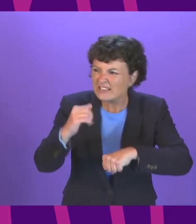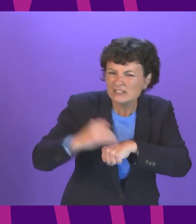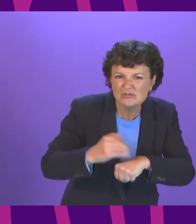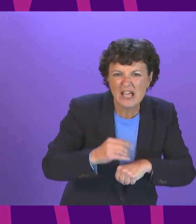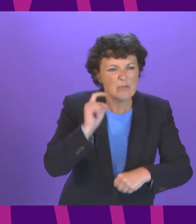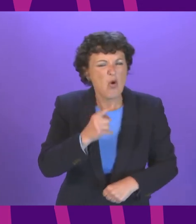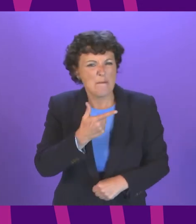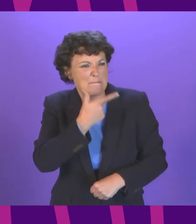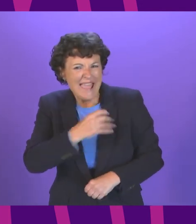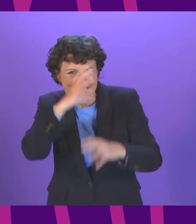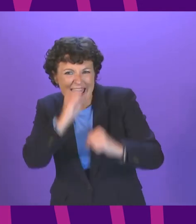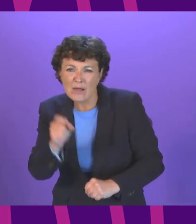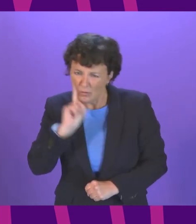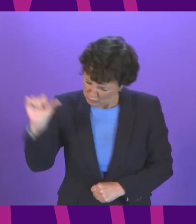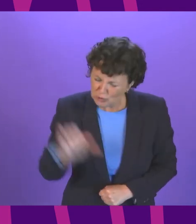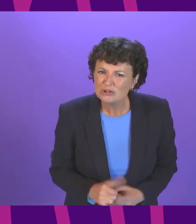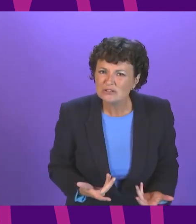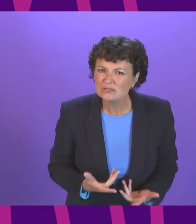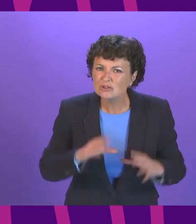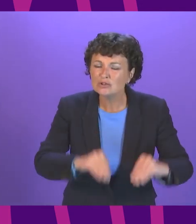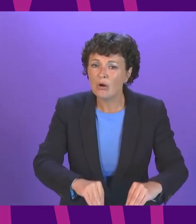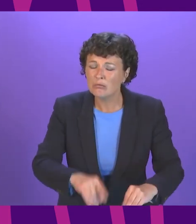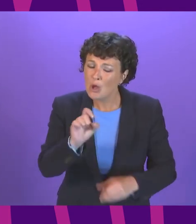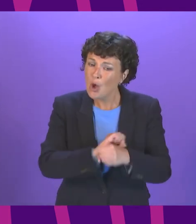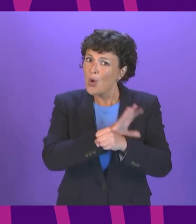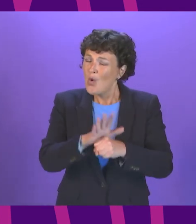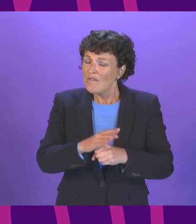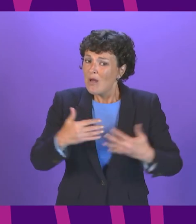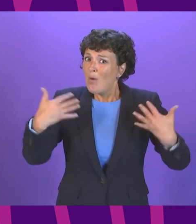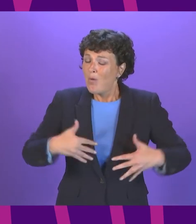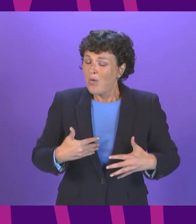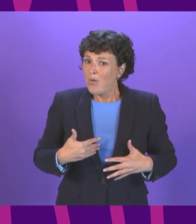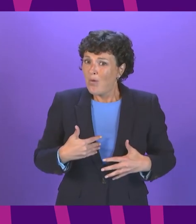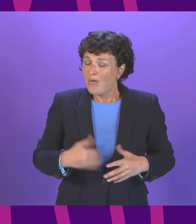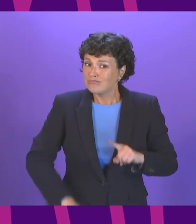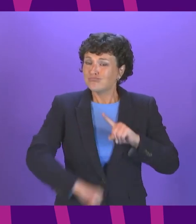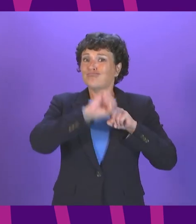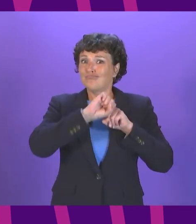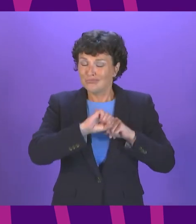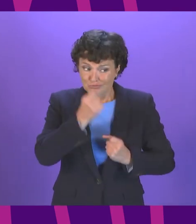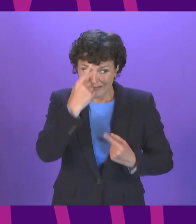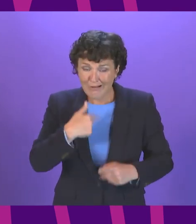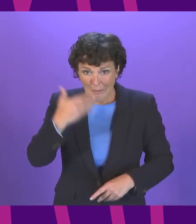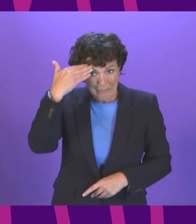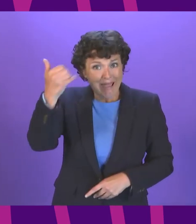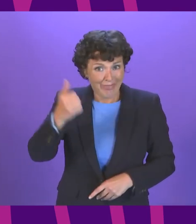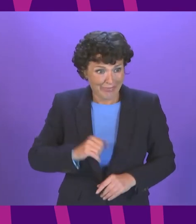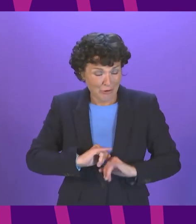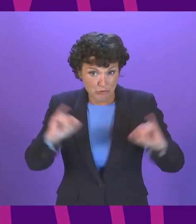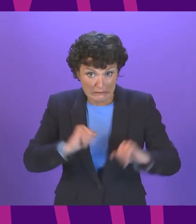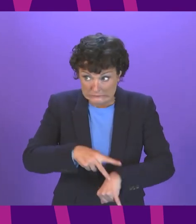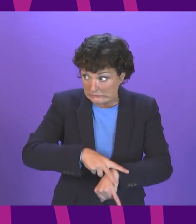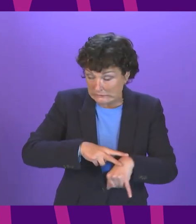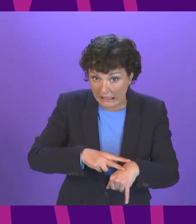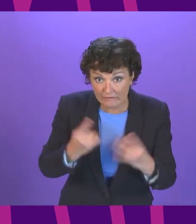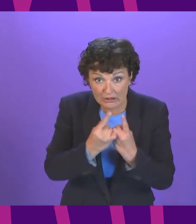ugly head COVID has brought into sharp relief the need for action to address the mental health crisis the staffing issues